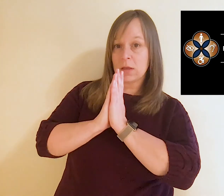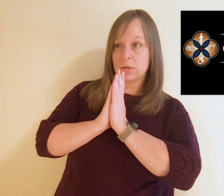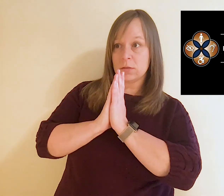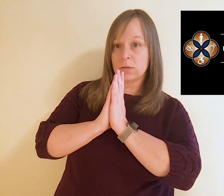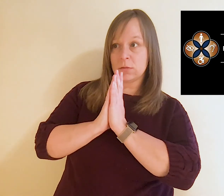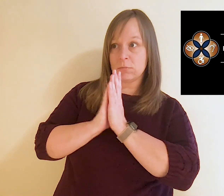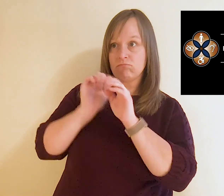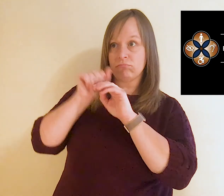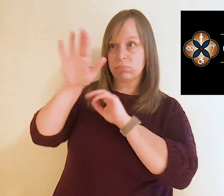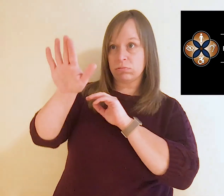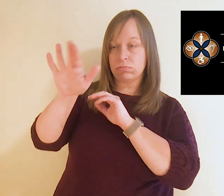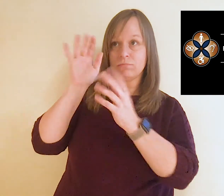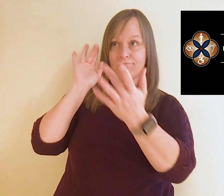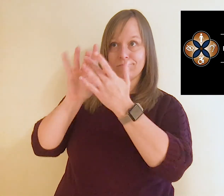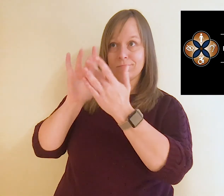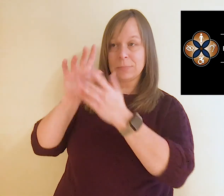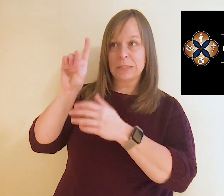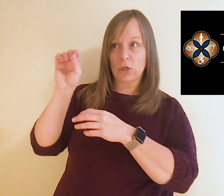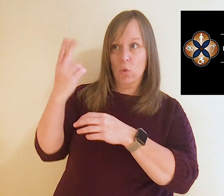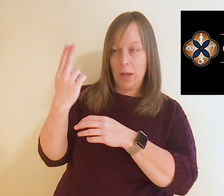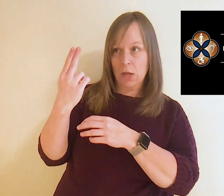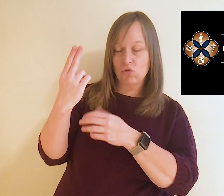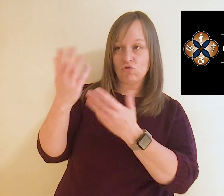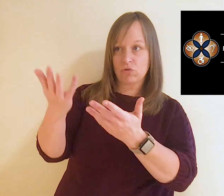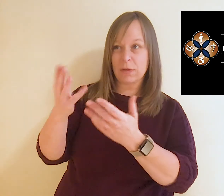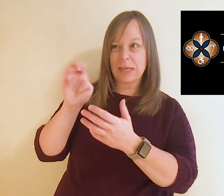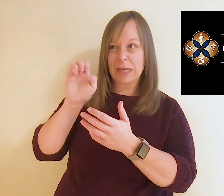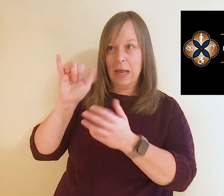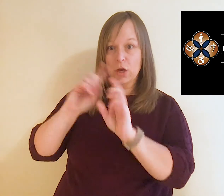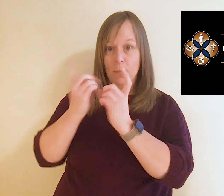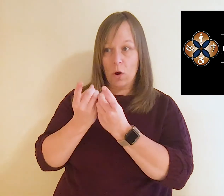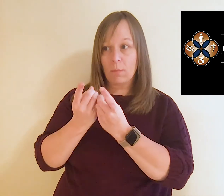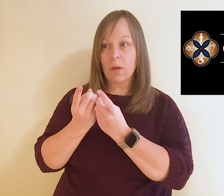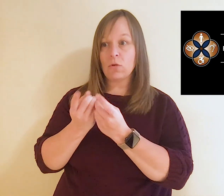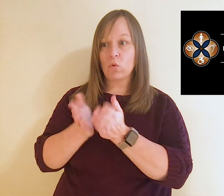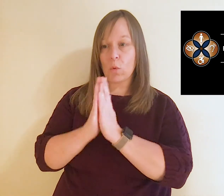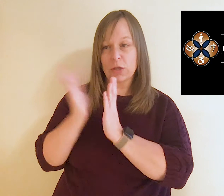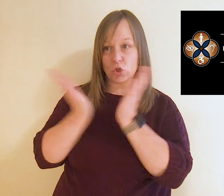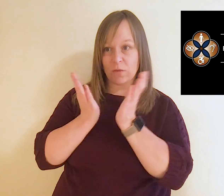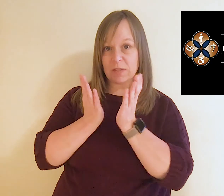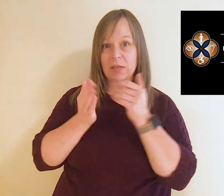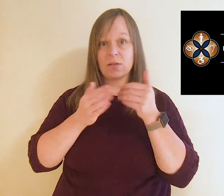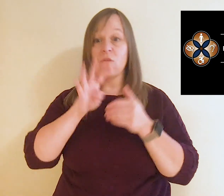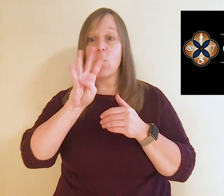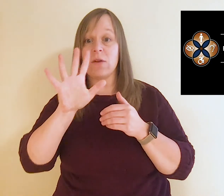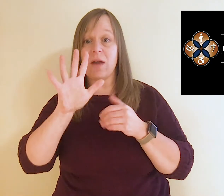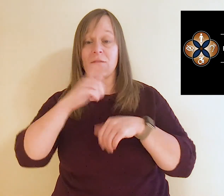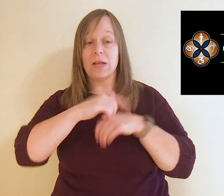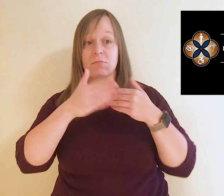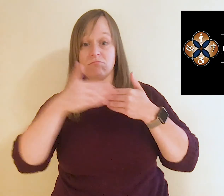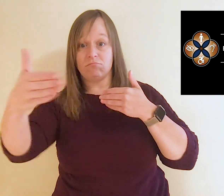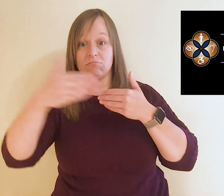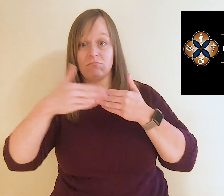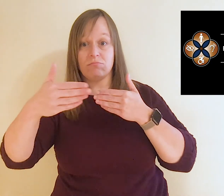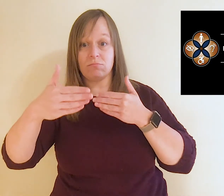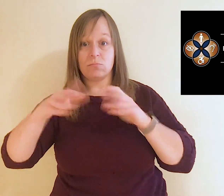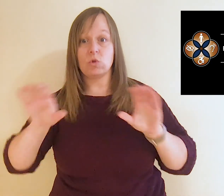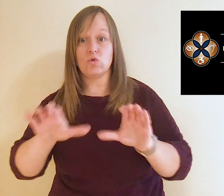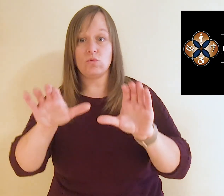services. So, from the date that you contact your local EI department to request services for your child. But